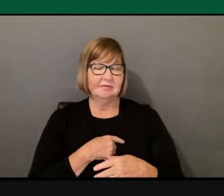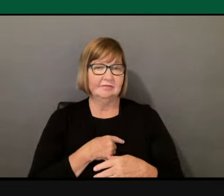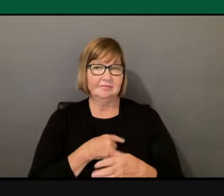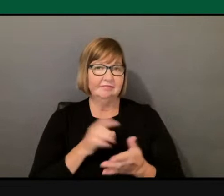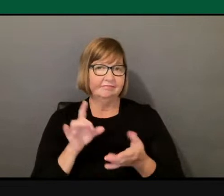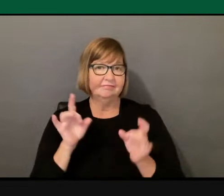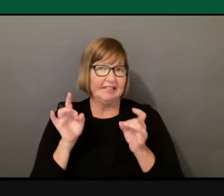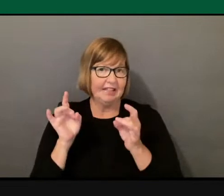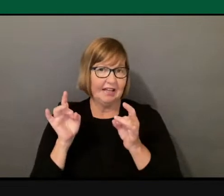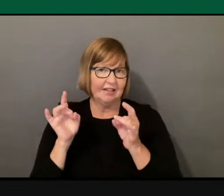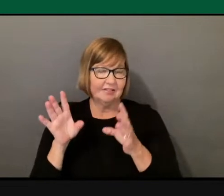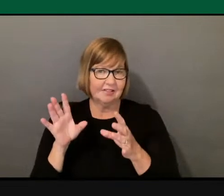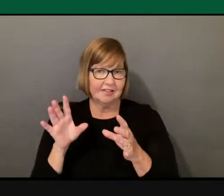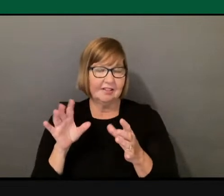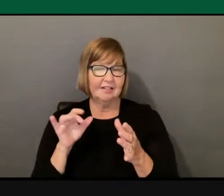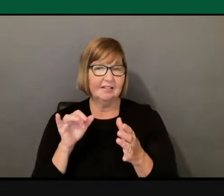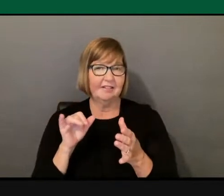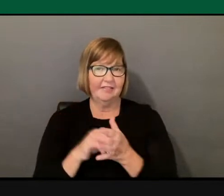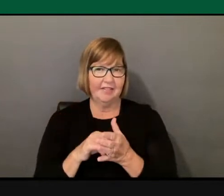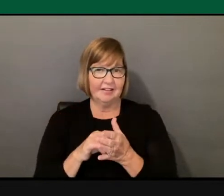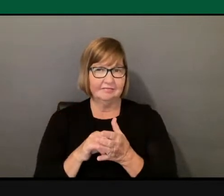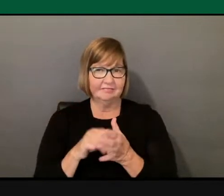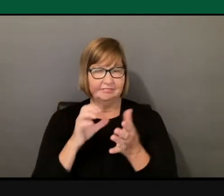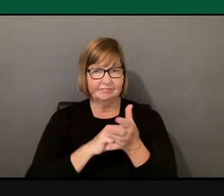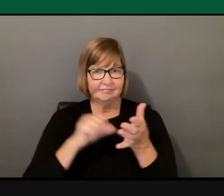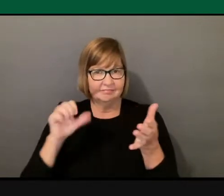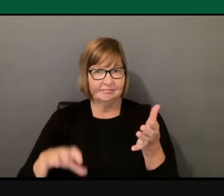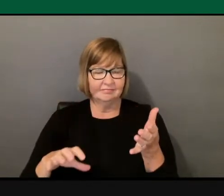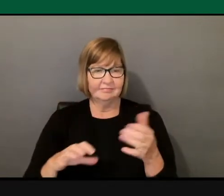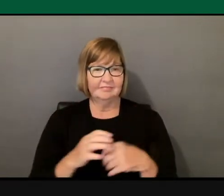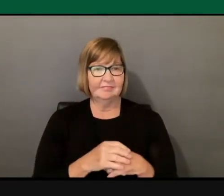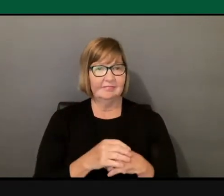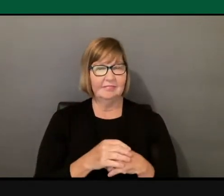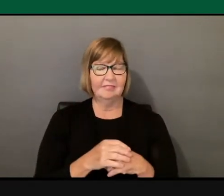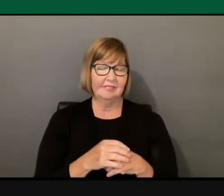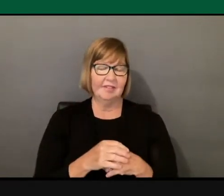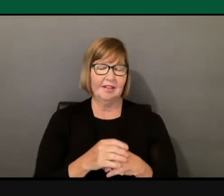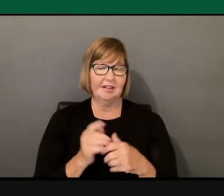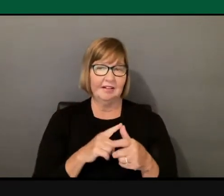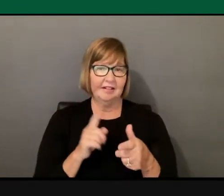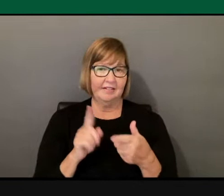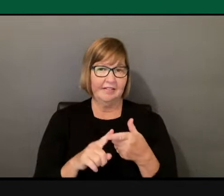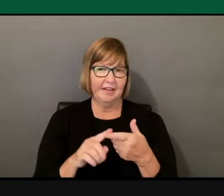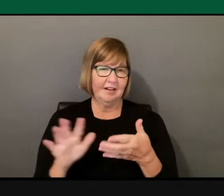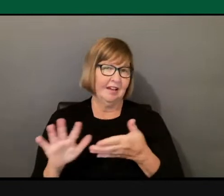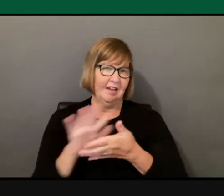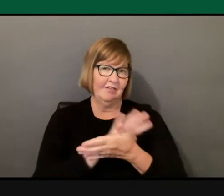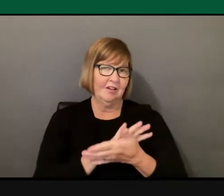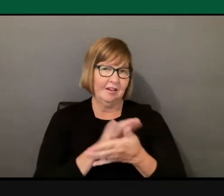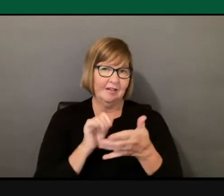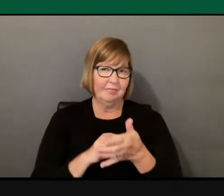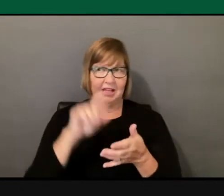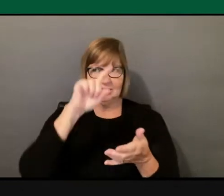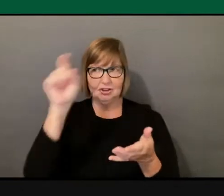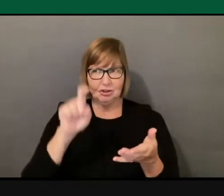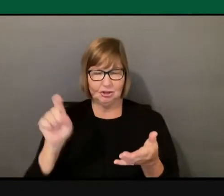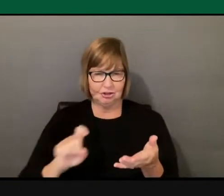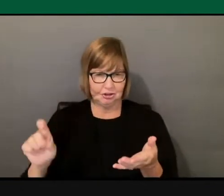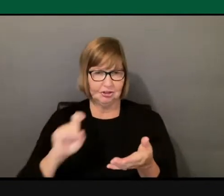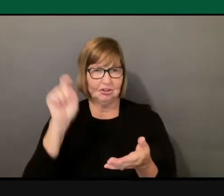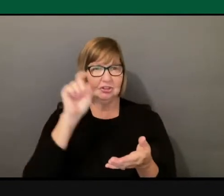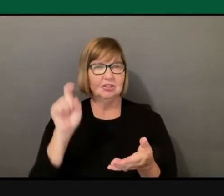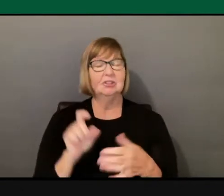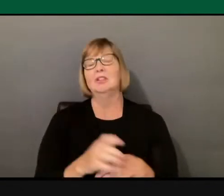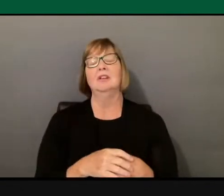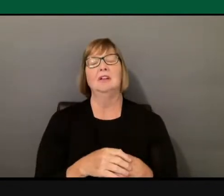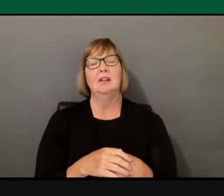the symbols. But a big part of why this panel was brought together was